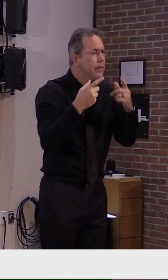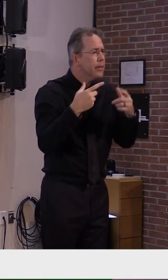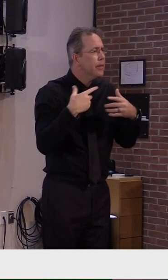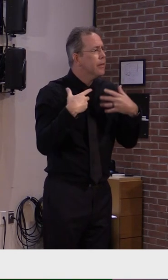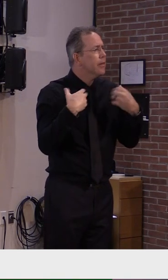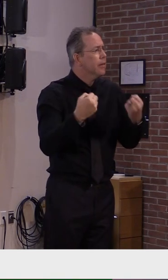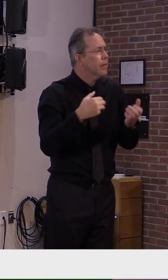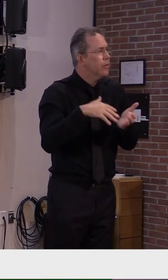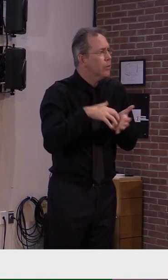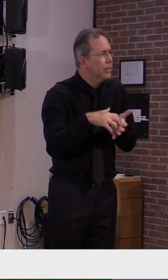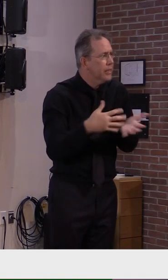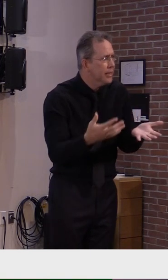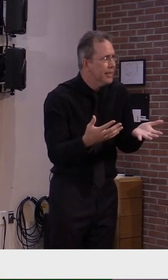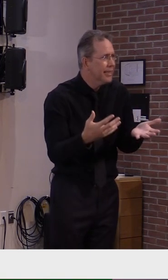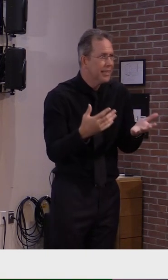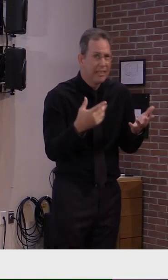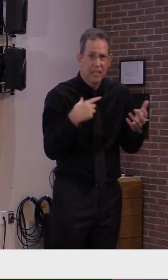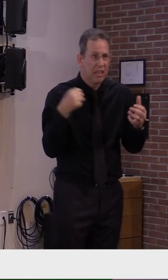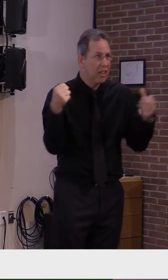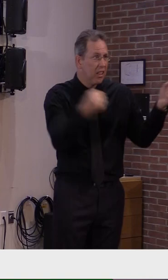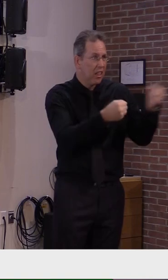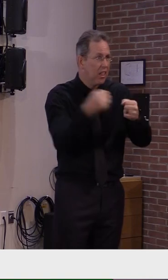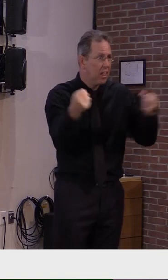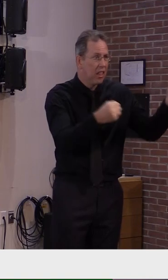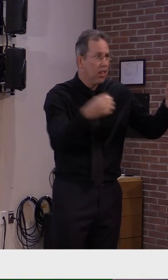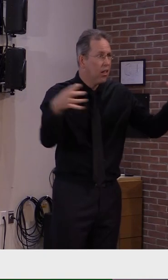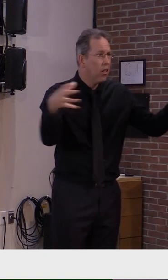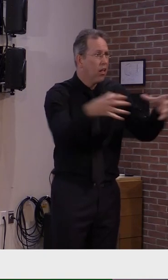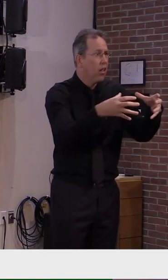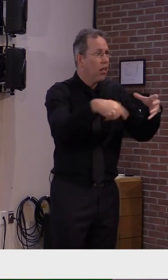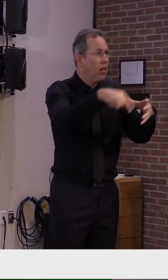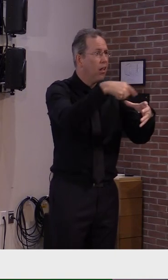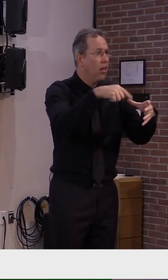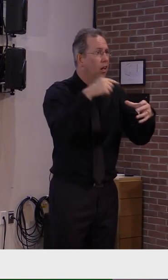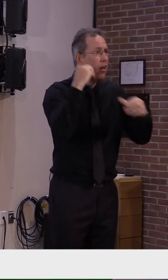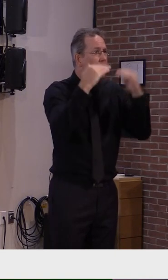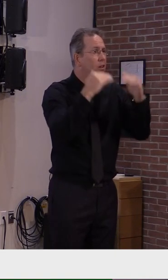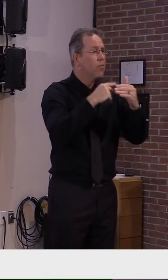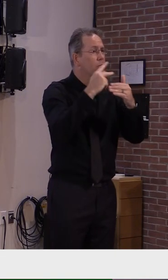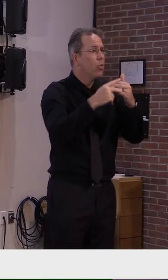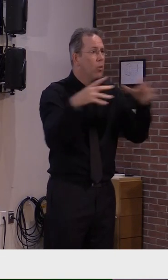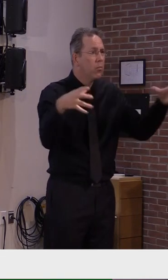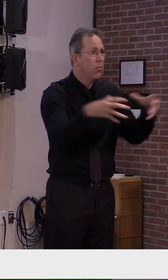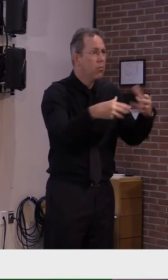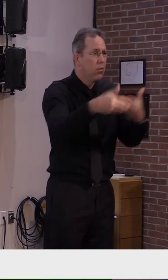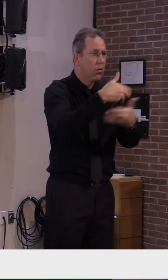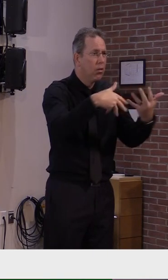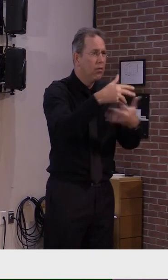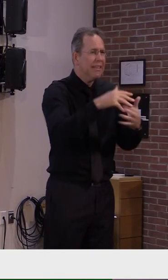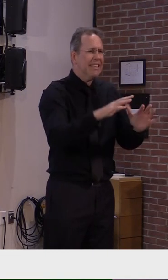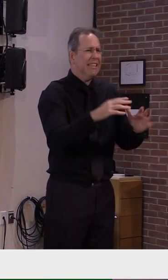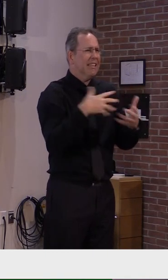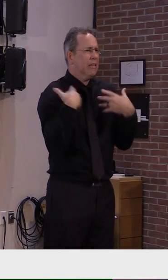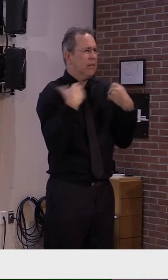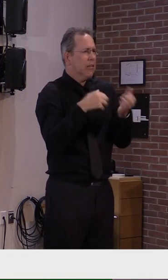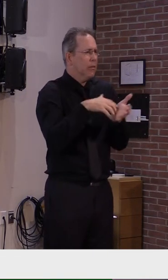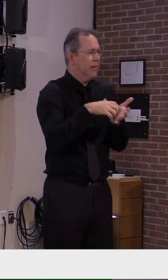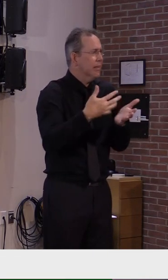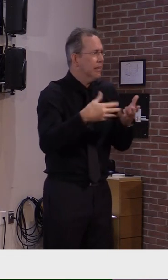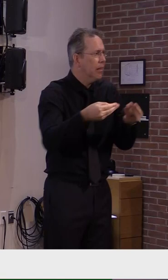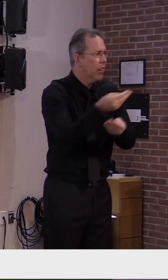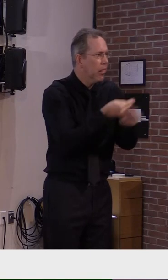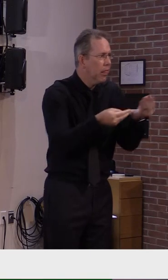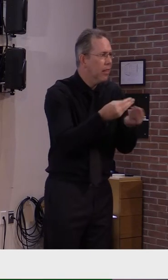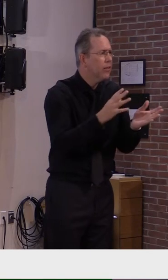physical care. So, therefore, AHS and VDH and Dale communicated